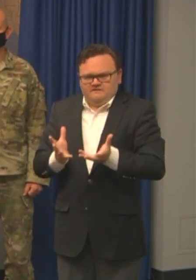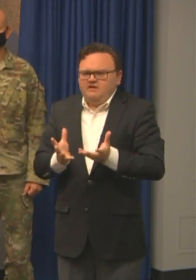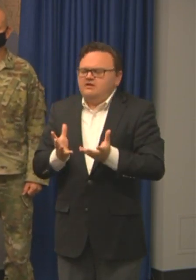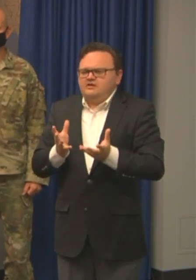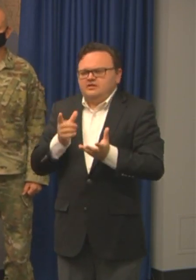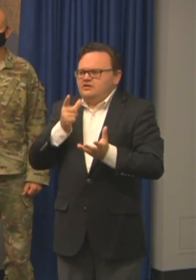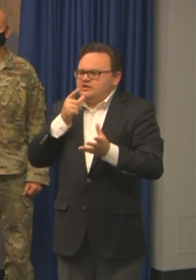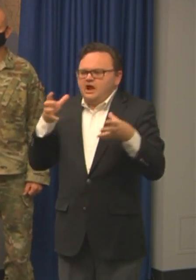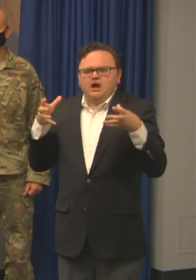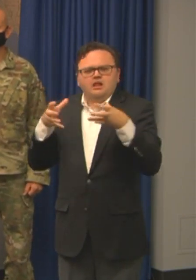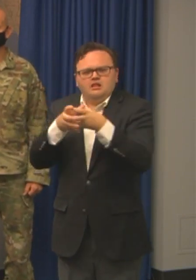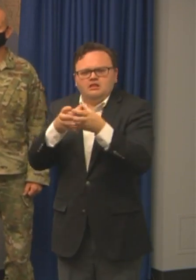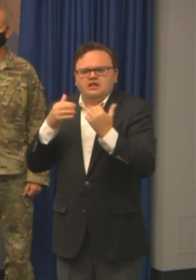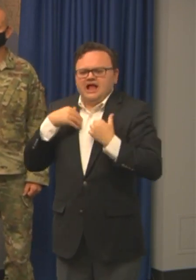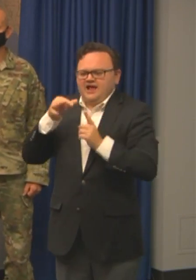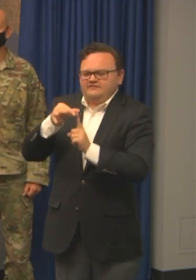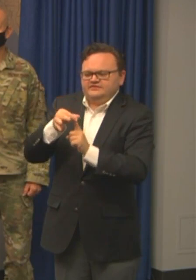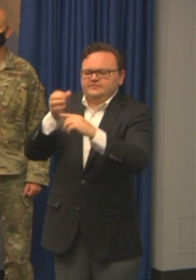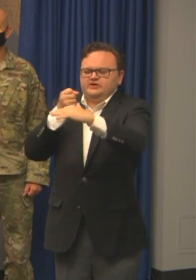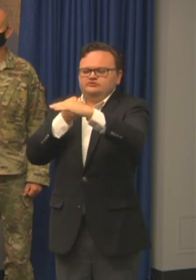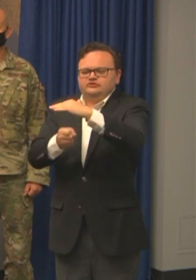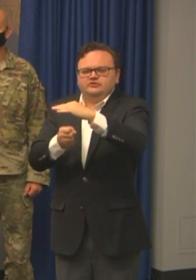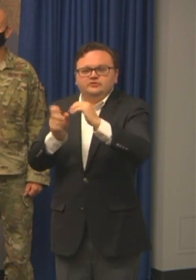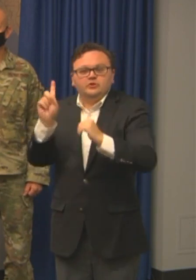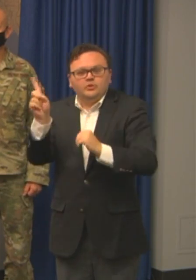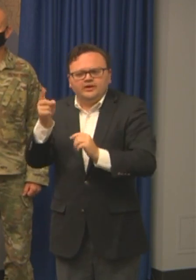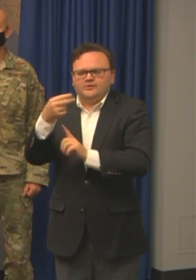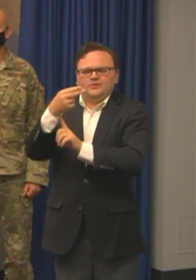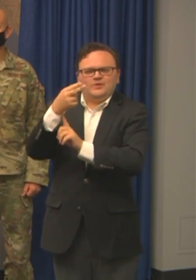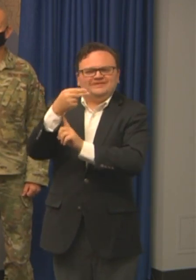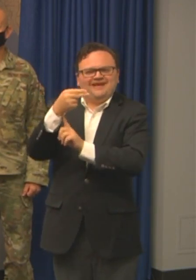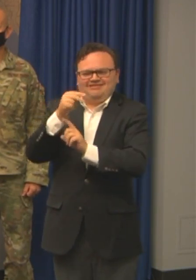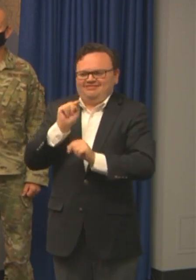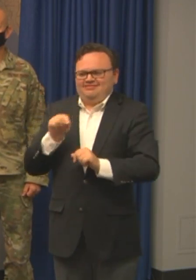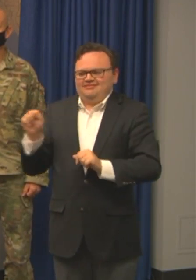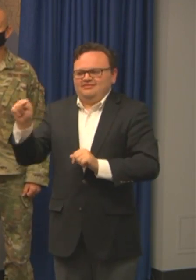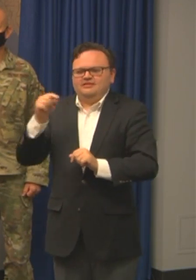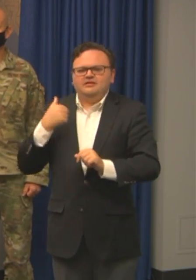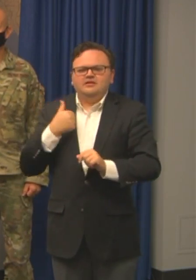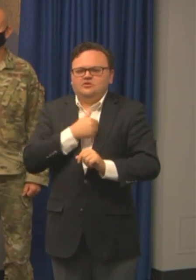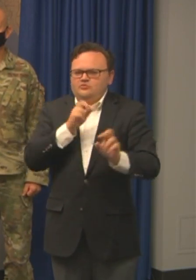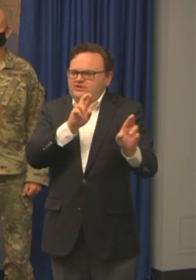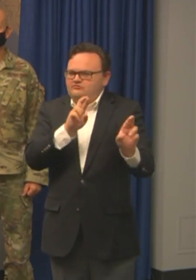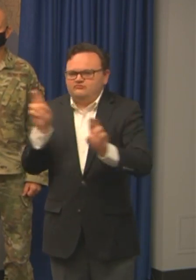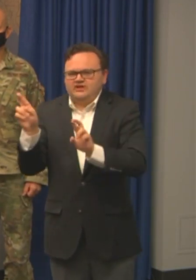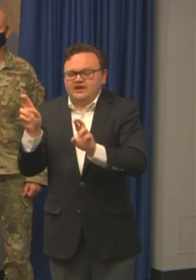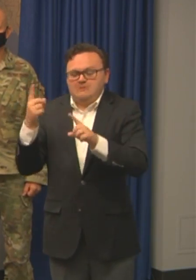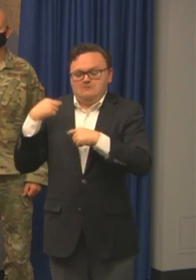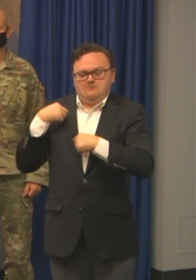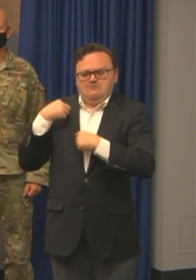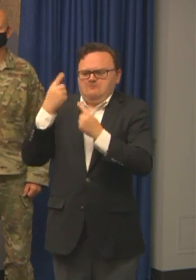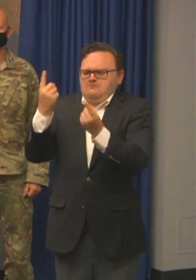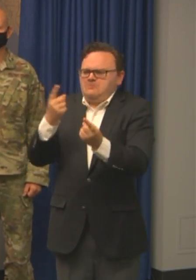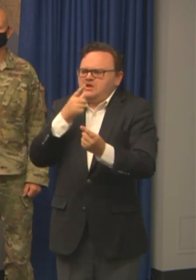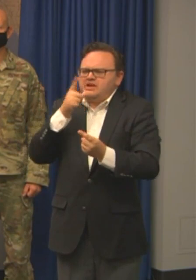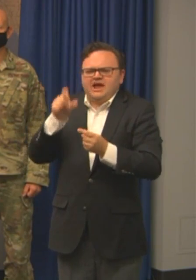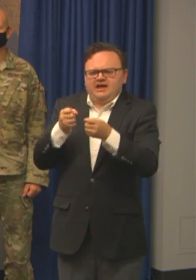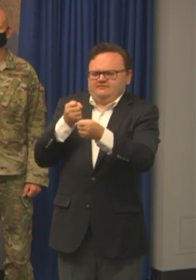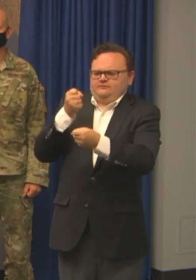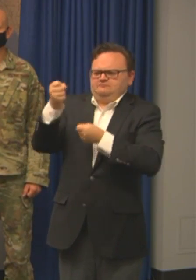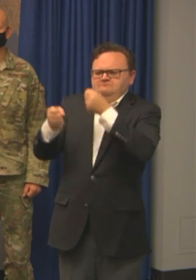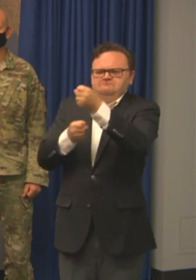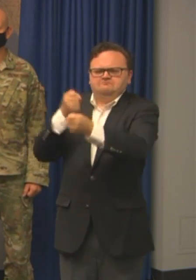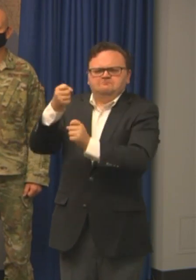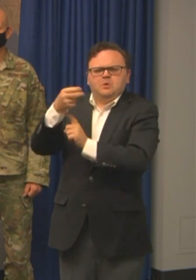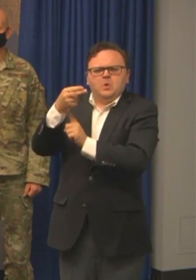to be able to do that. And that has been something that's been prepared for. That has not been necessary up to this point. You know, we'll see over